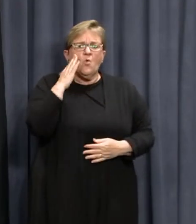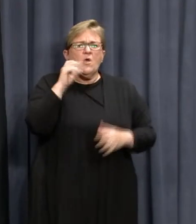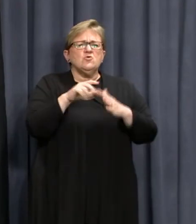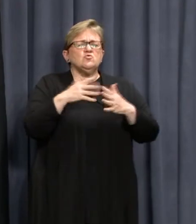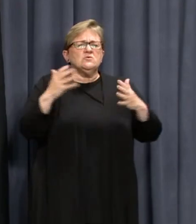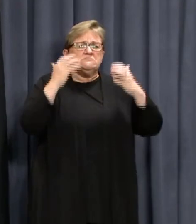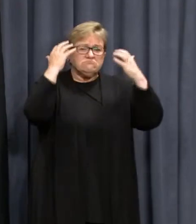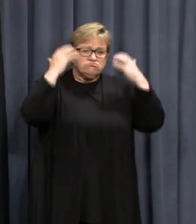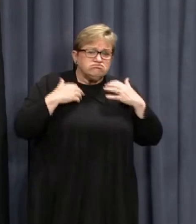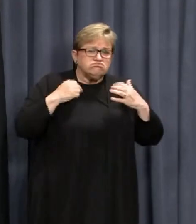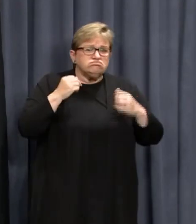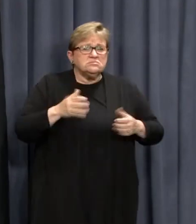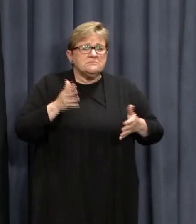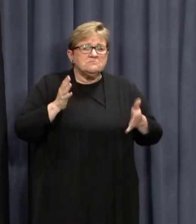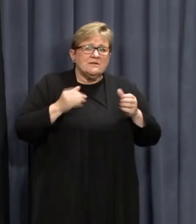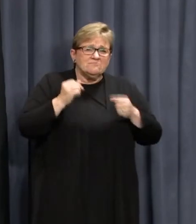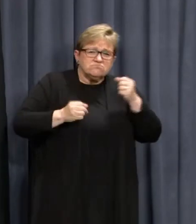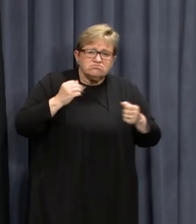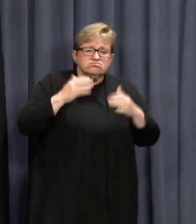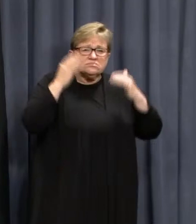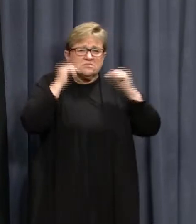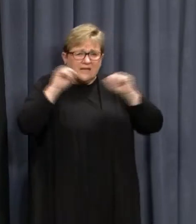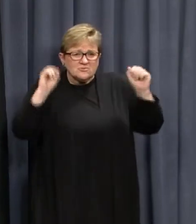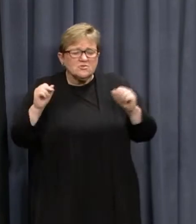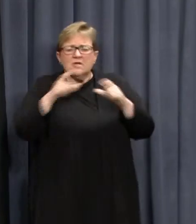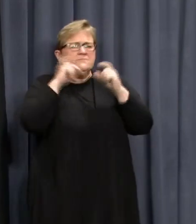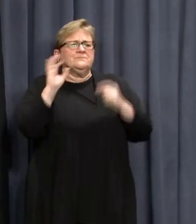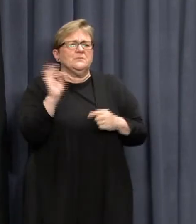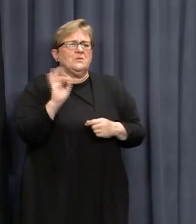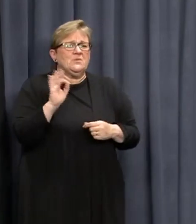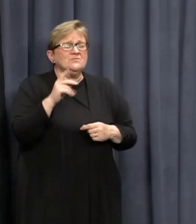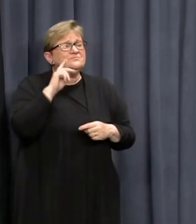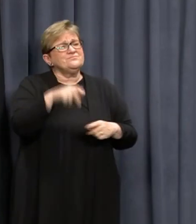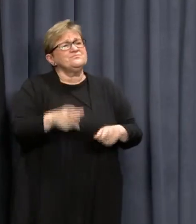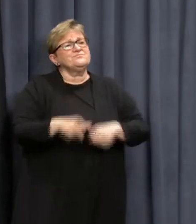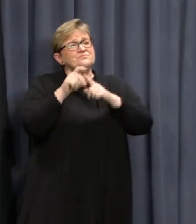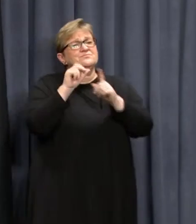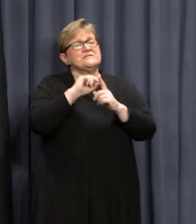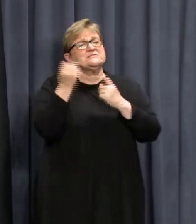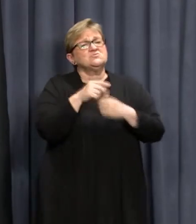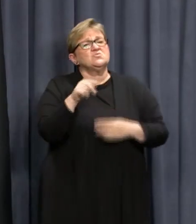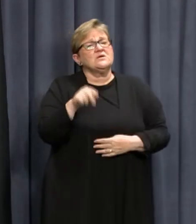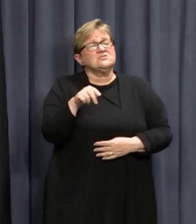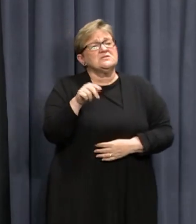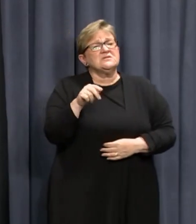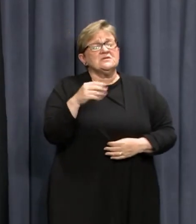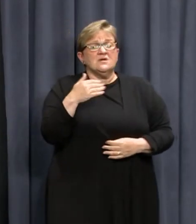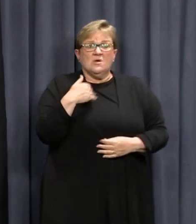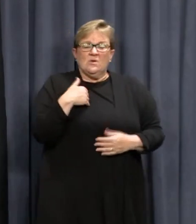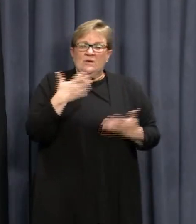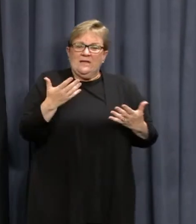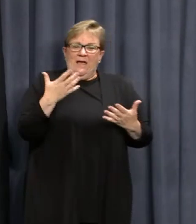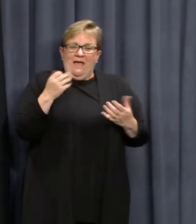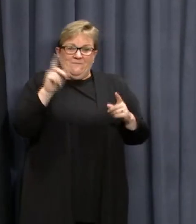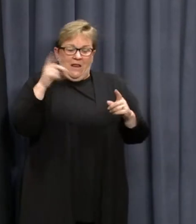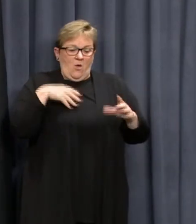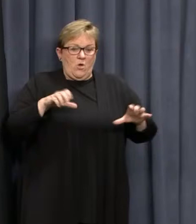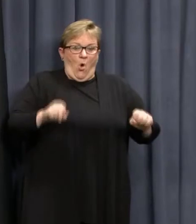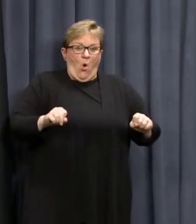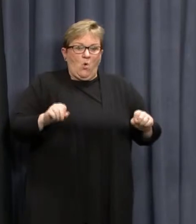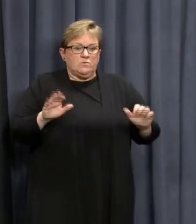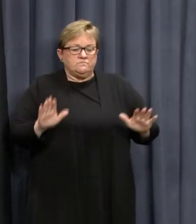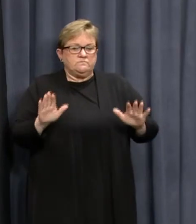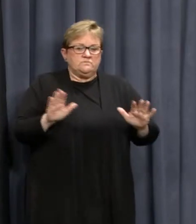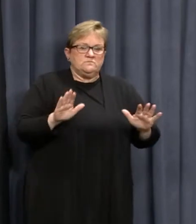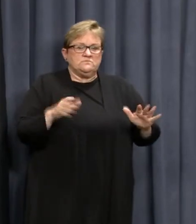doing vigorous exercise outdoors. This is an extremely difficult situation we are dealing with. We effectively in a holding pattern